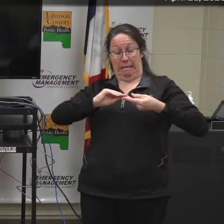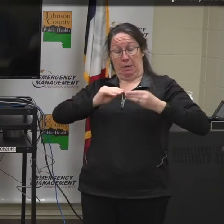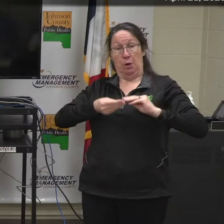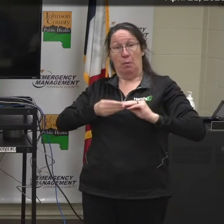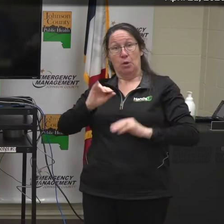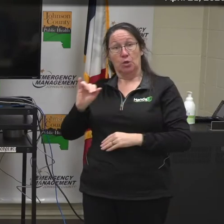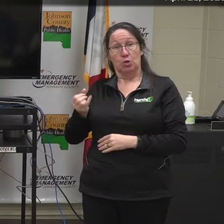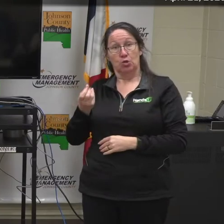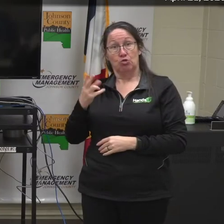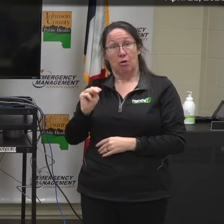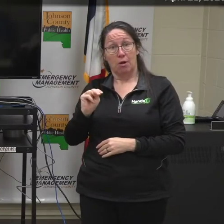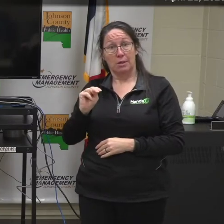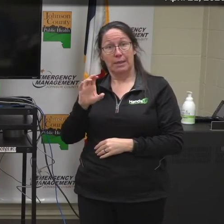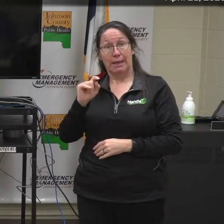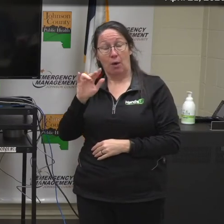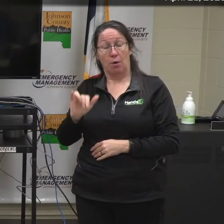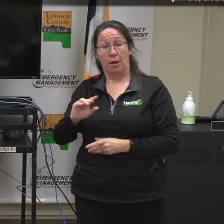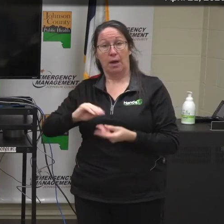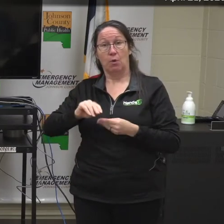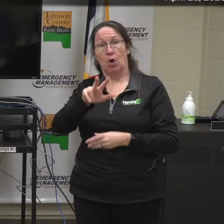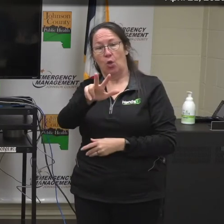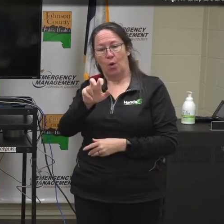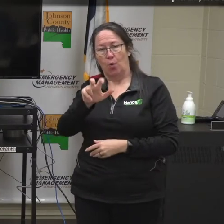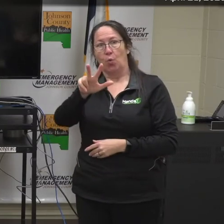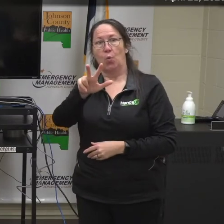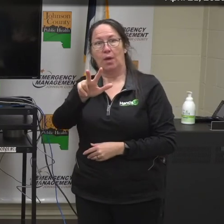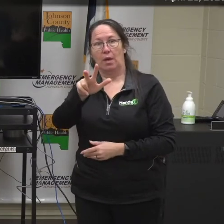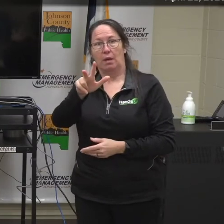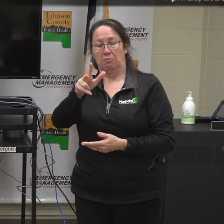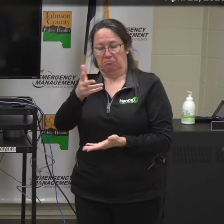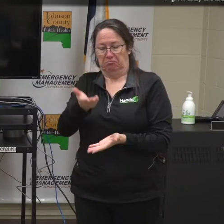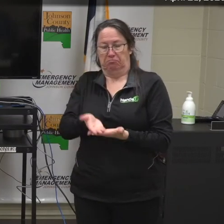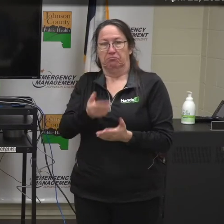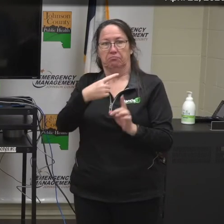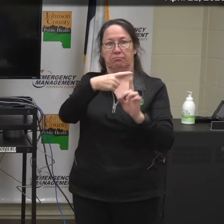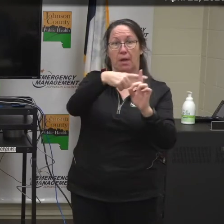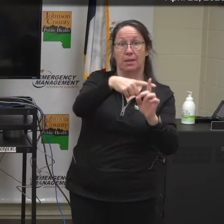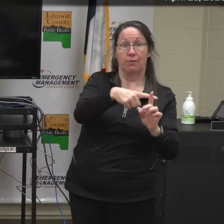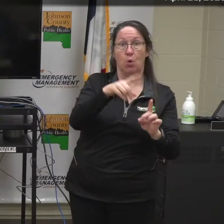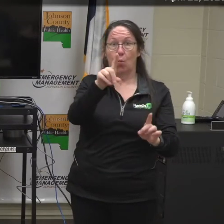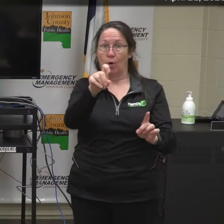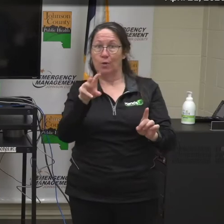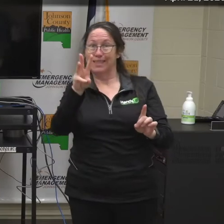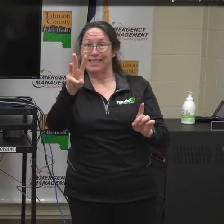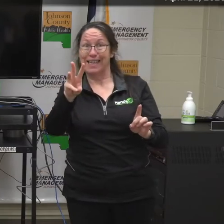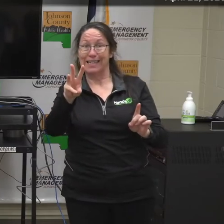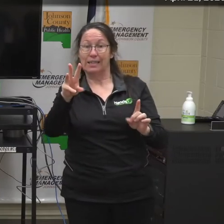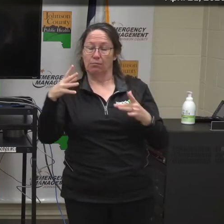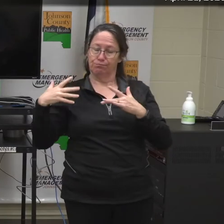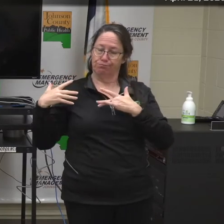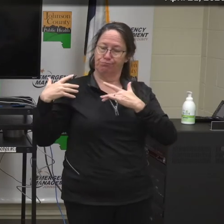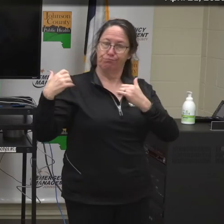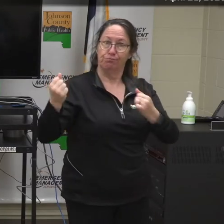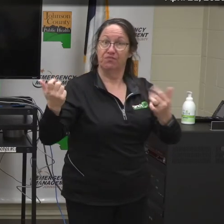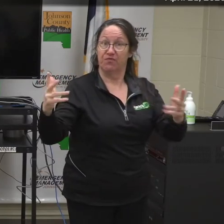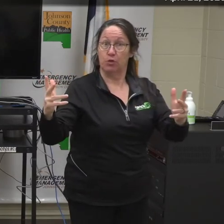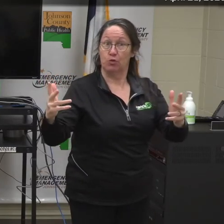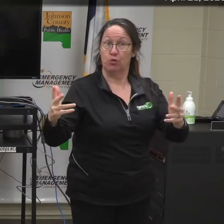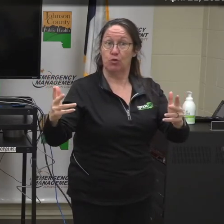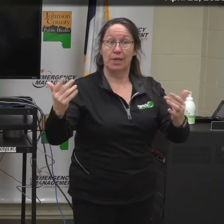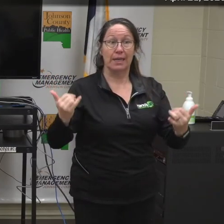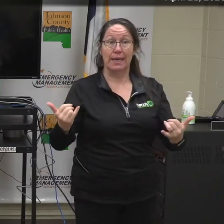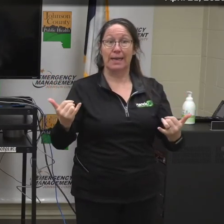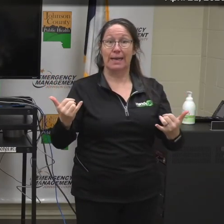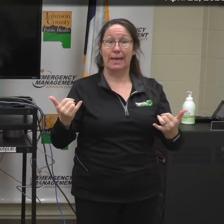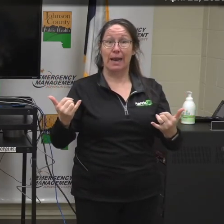state that we've got 303 confirmed cases, with 106 of those individuals recovered to date. And with that, I will